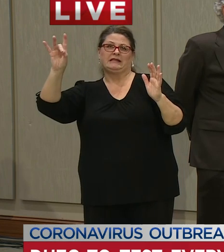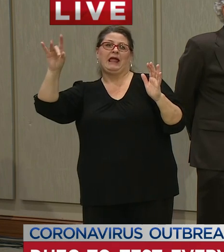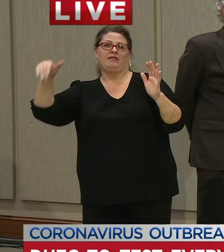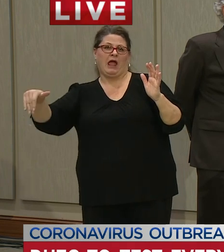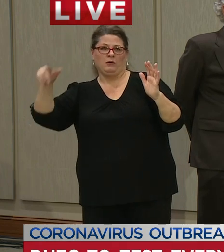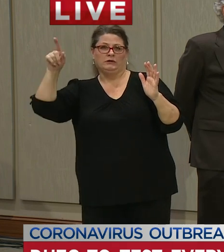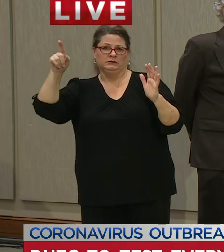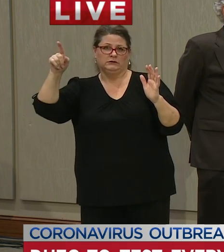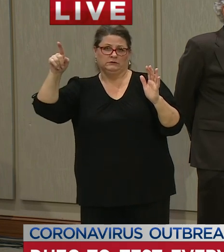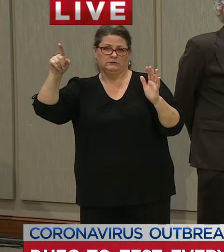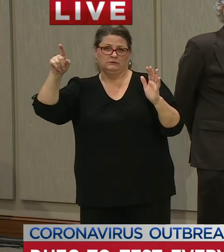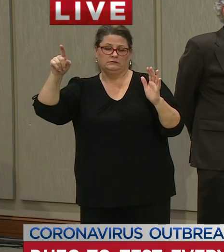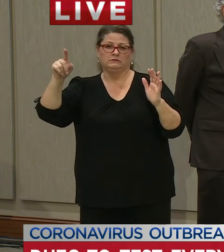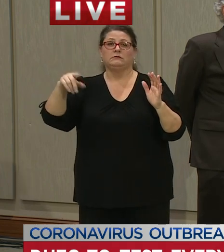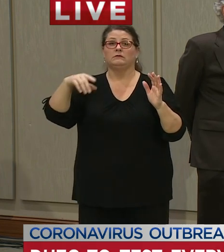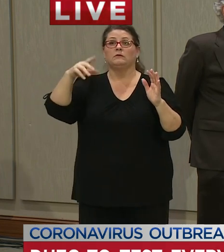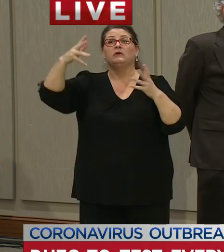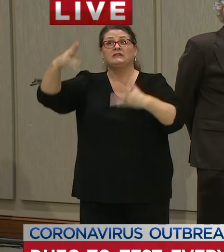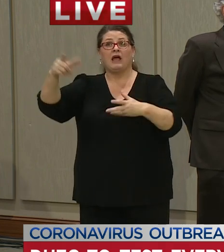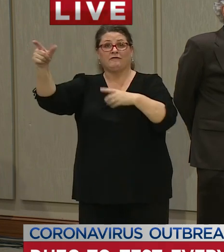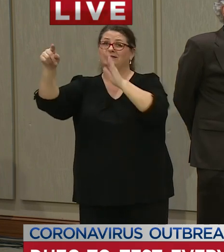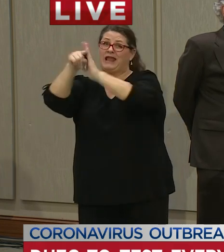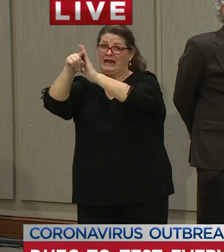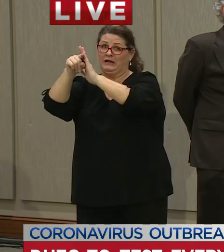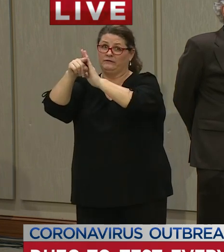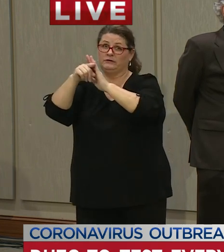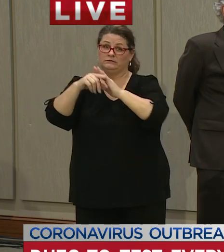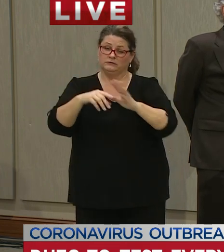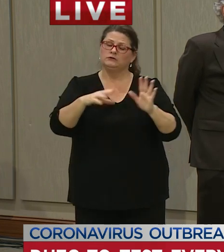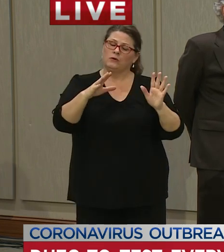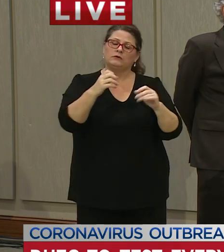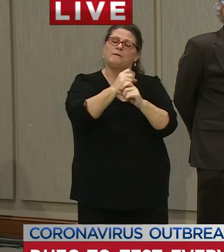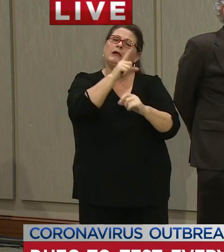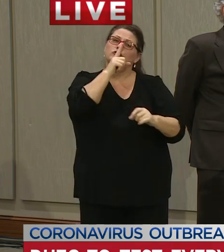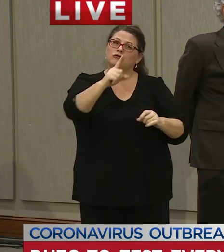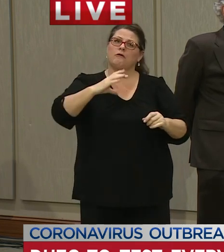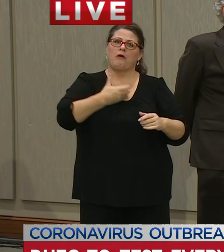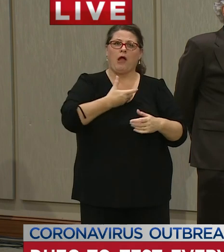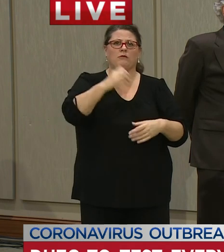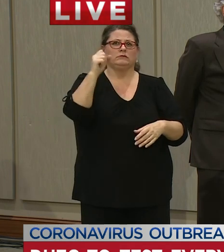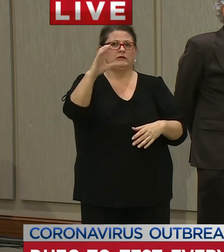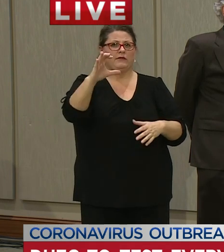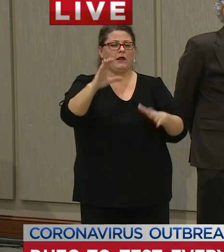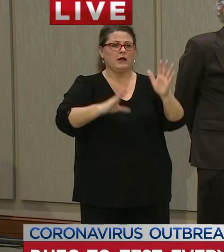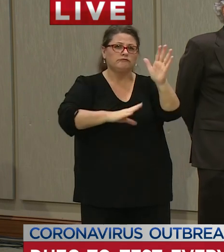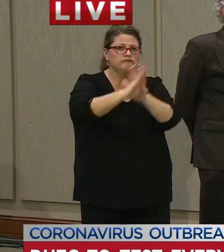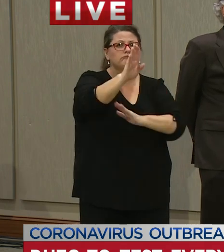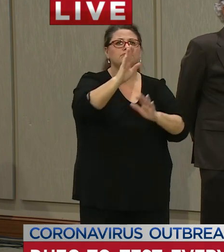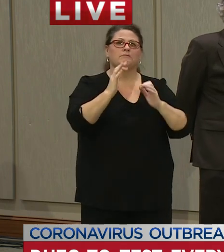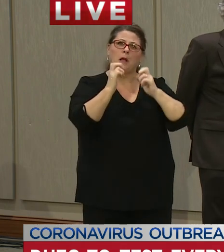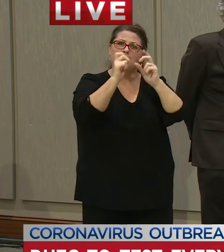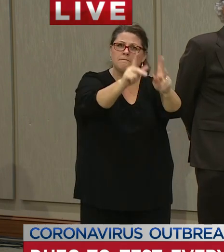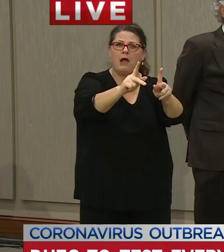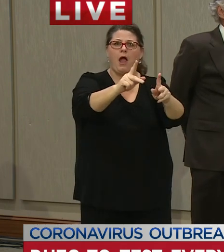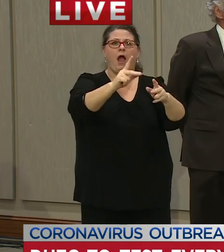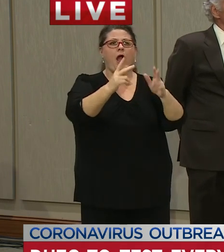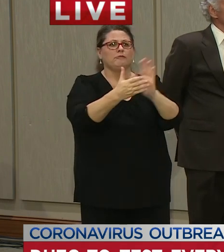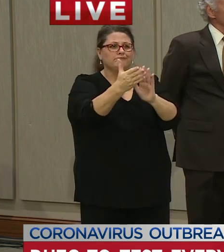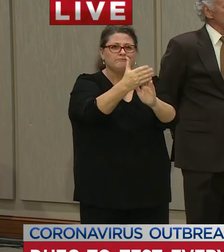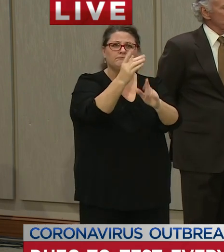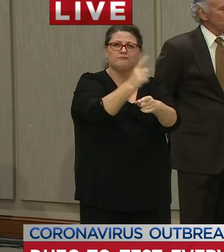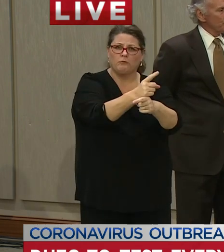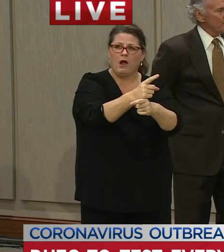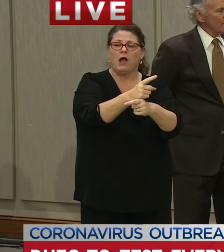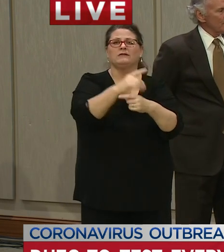the safe transition back to our day-to-day quality of life and vibrant economy South Carolina will need to increase per capita